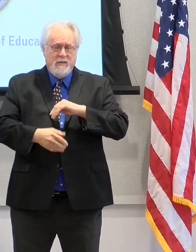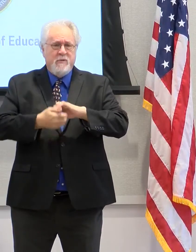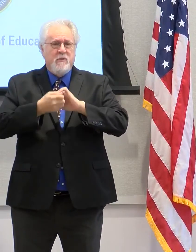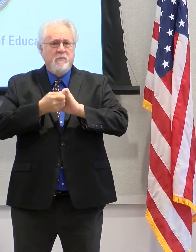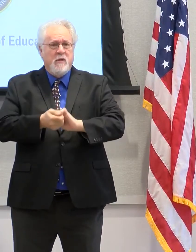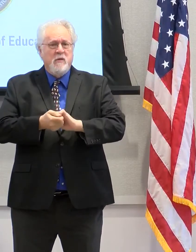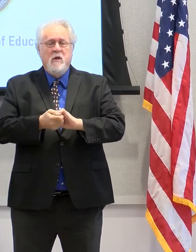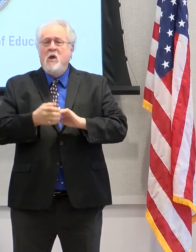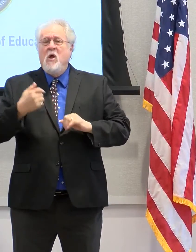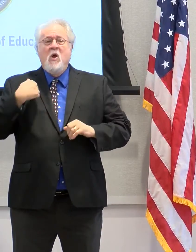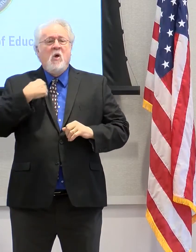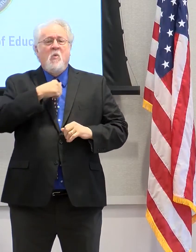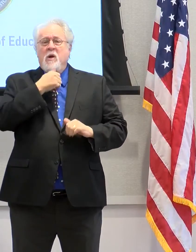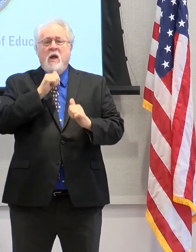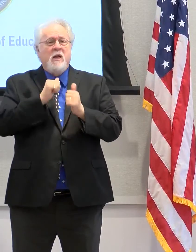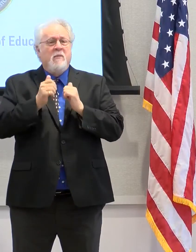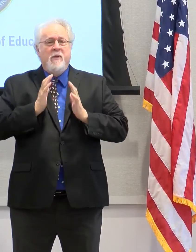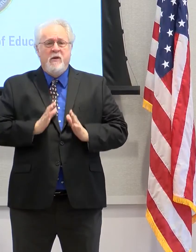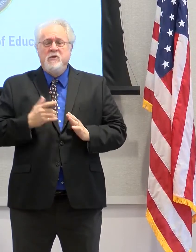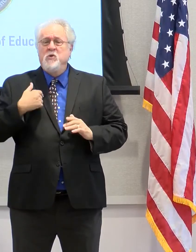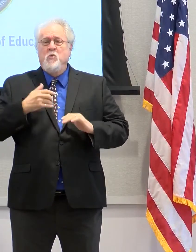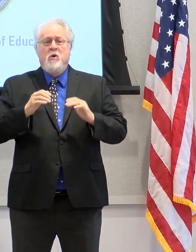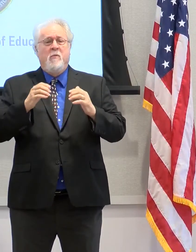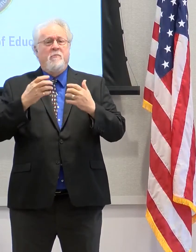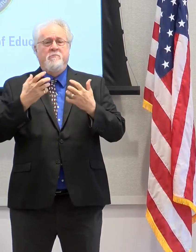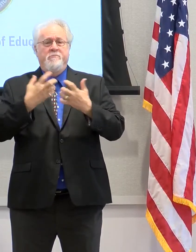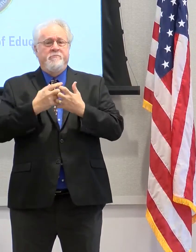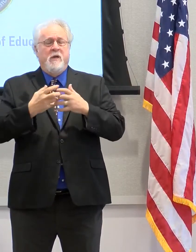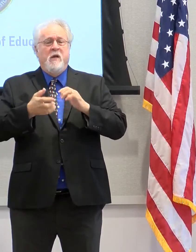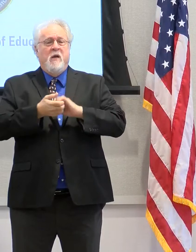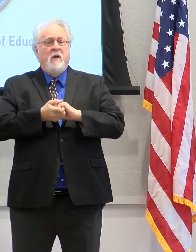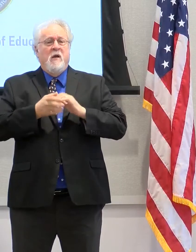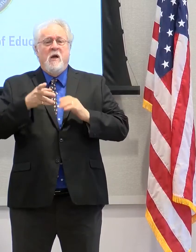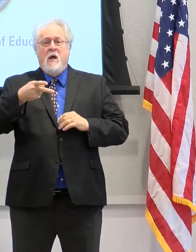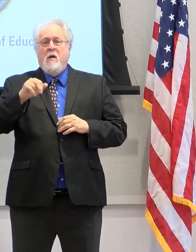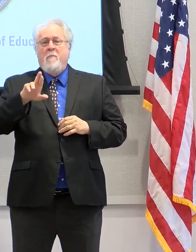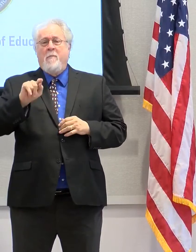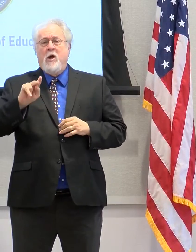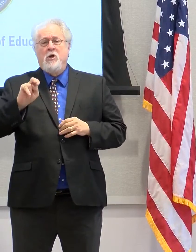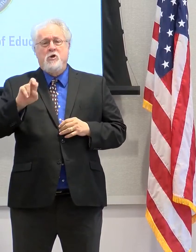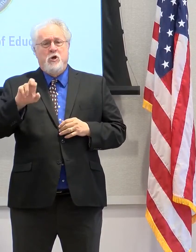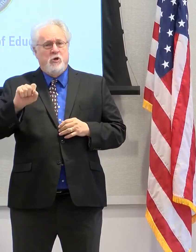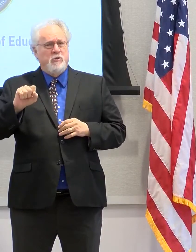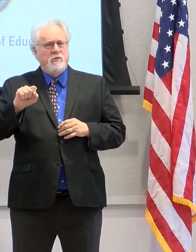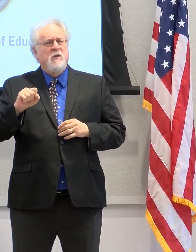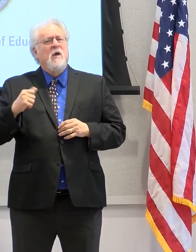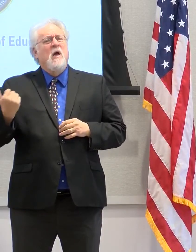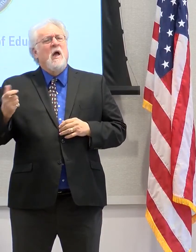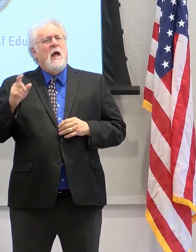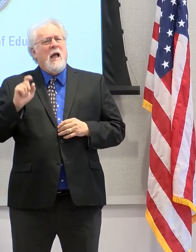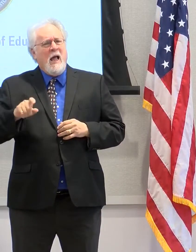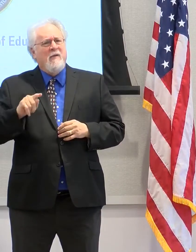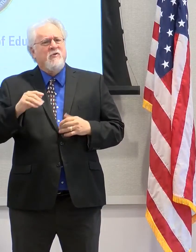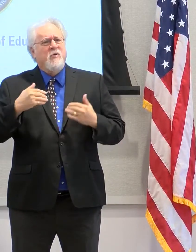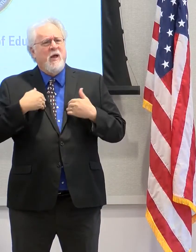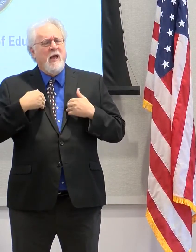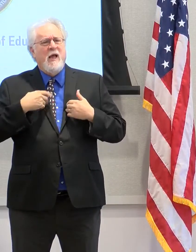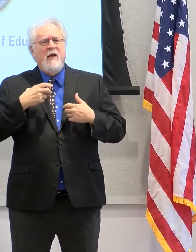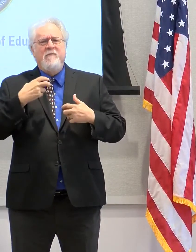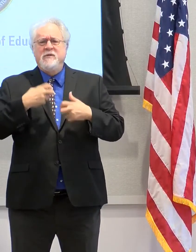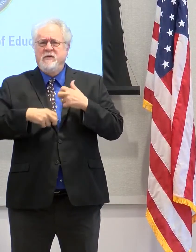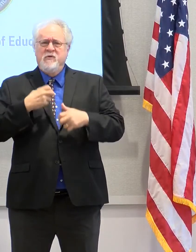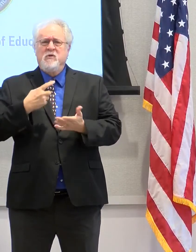And we're not competitors. We're partners in this. So I think as Ray said, we have to be able to have difficult